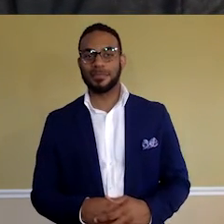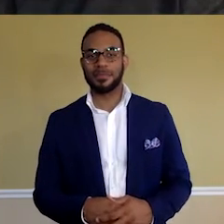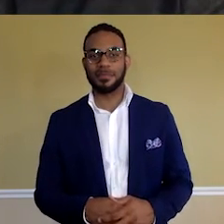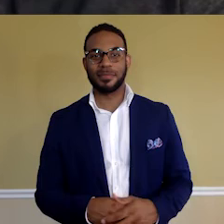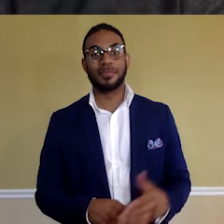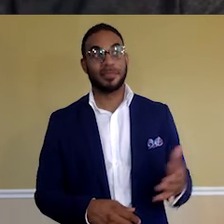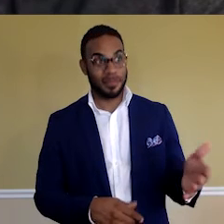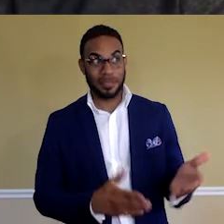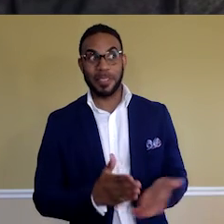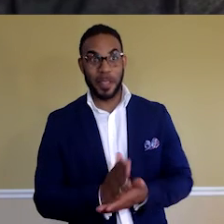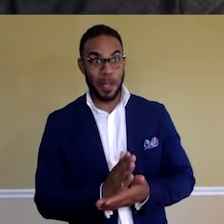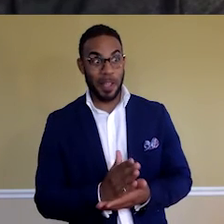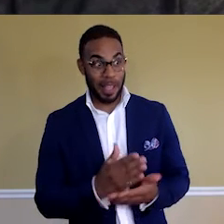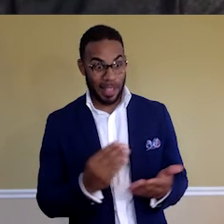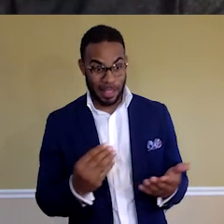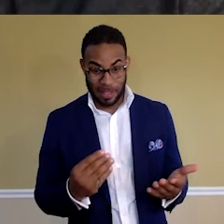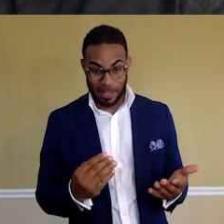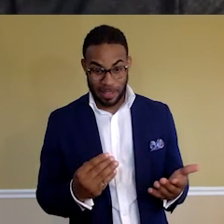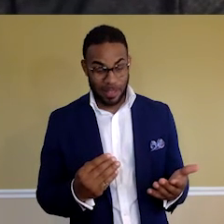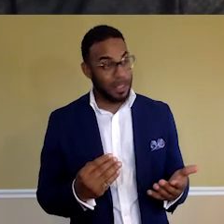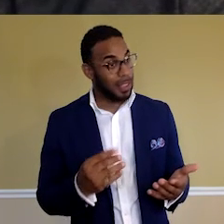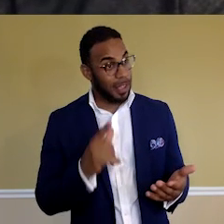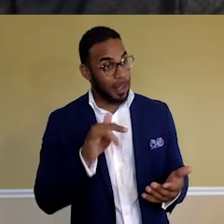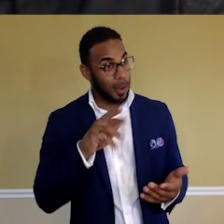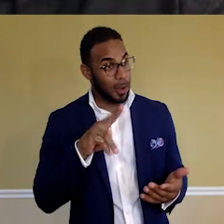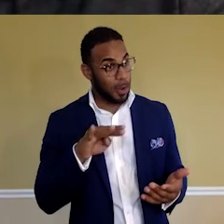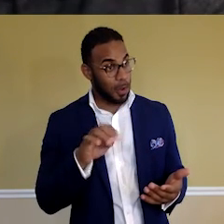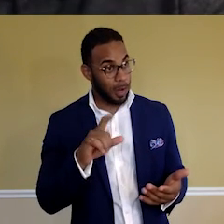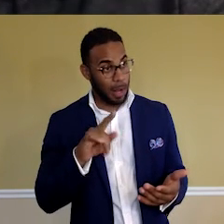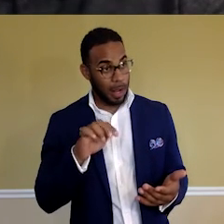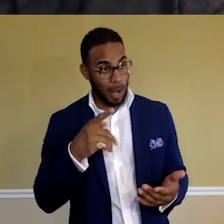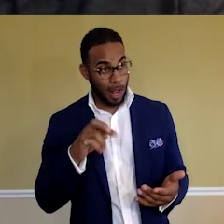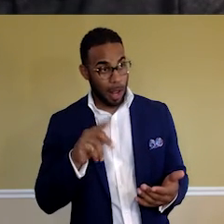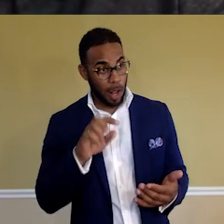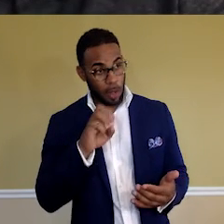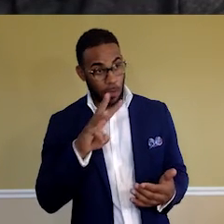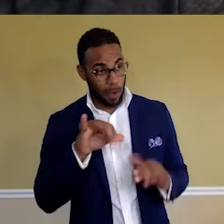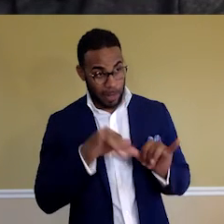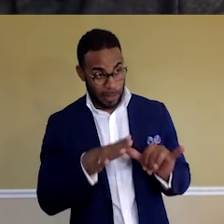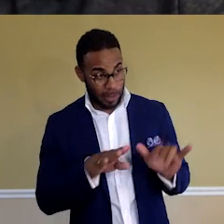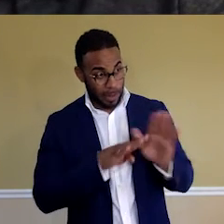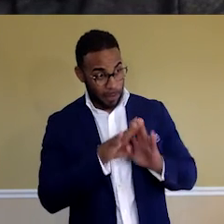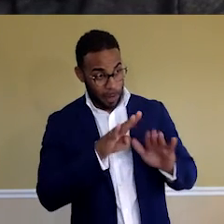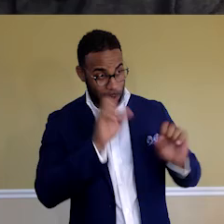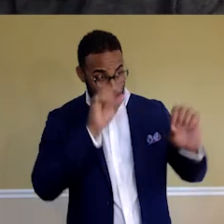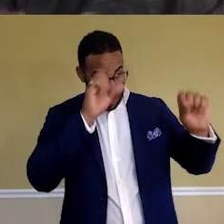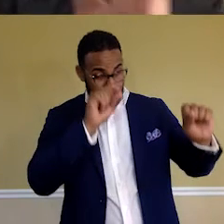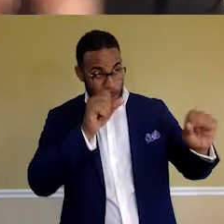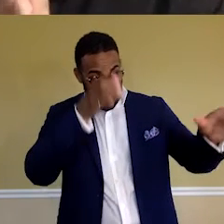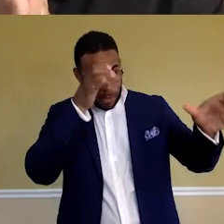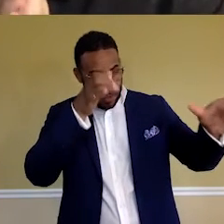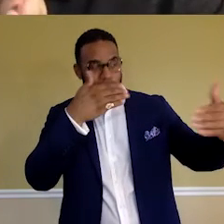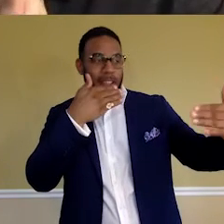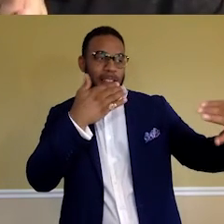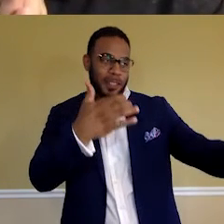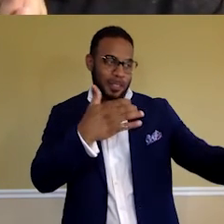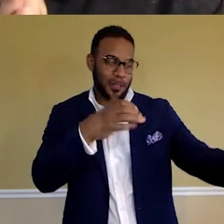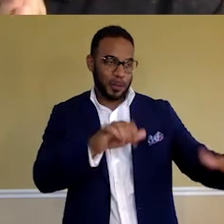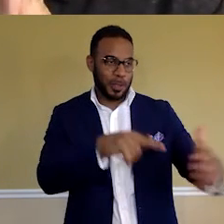All right. And Lawrence Lockhart, software engineer, developer extraordinaire. Thank you for doing this with me. I